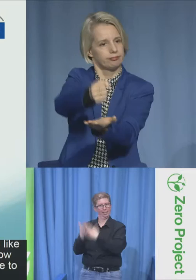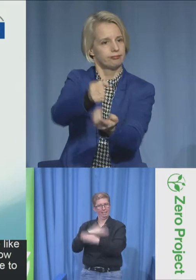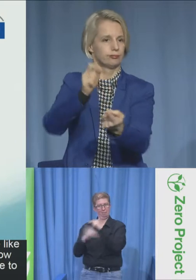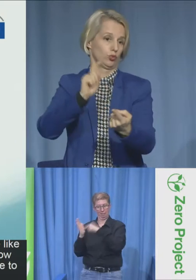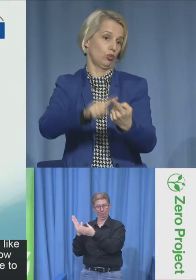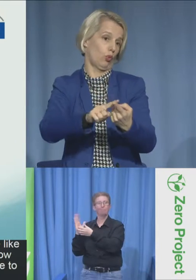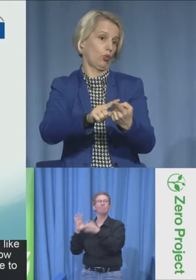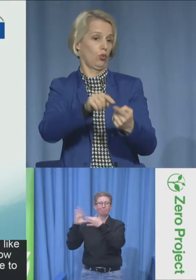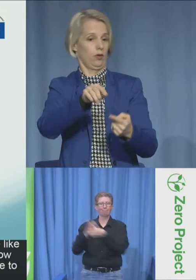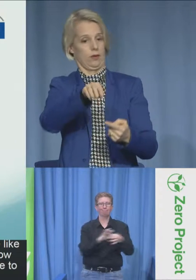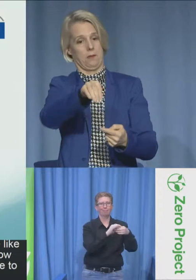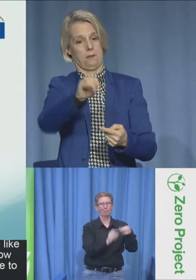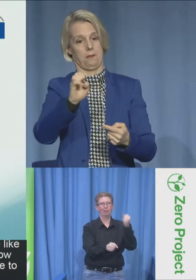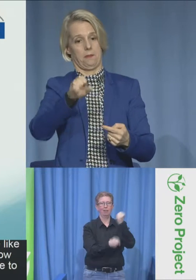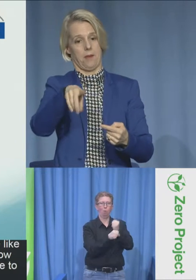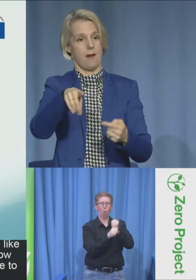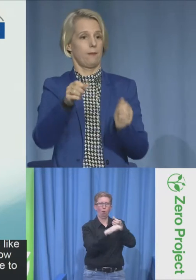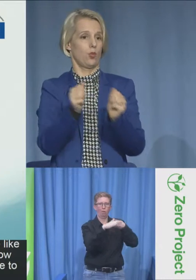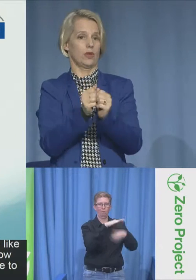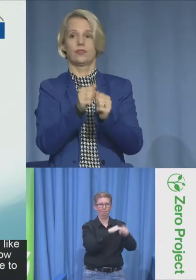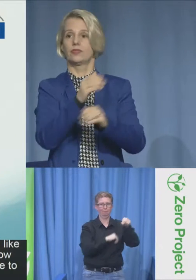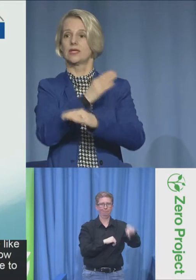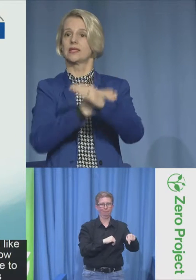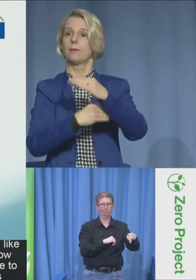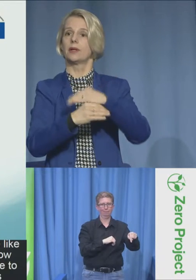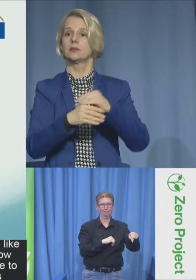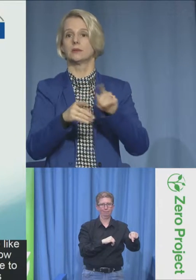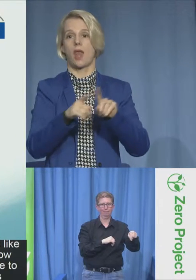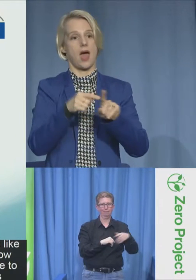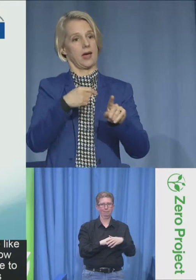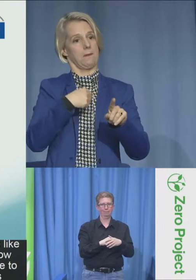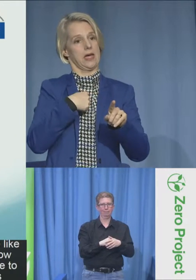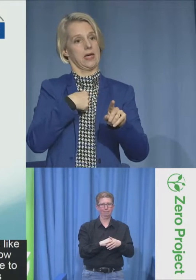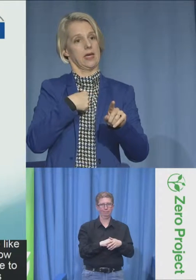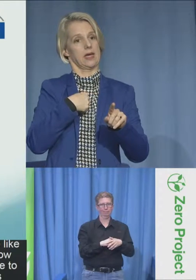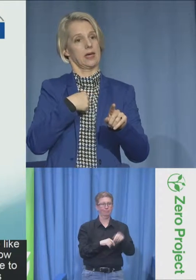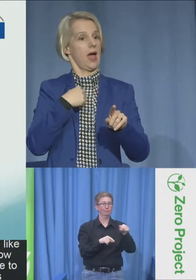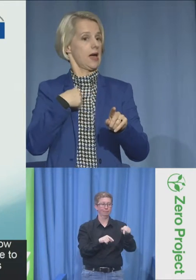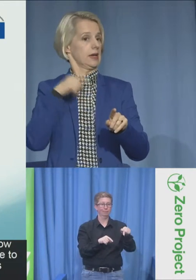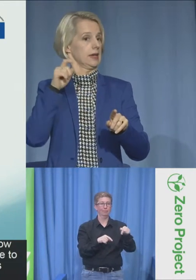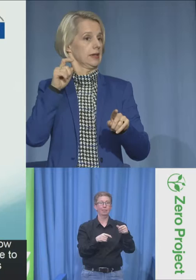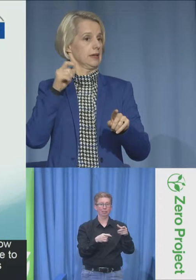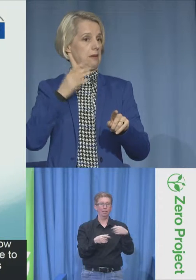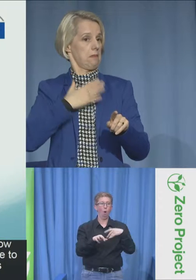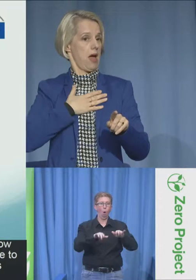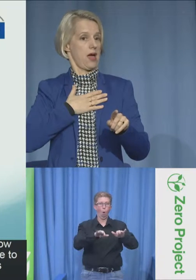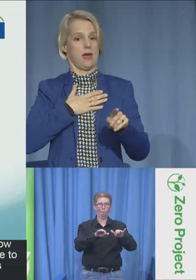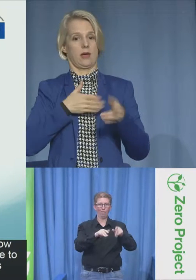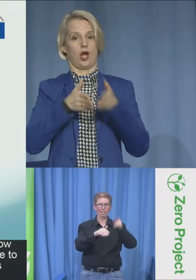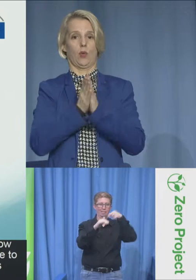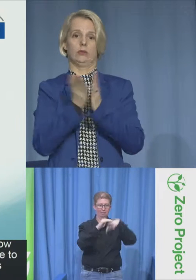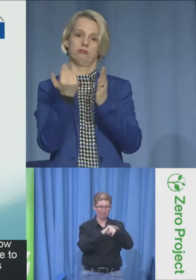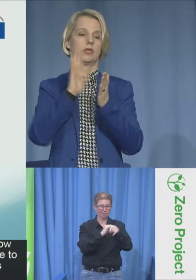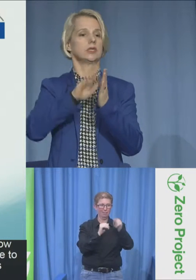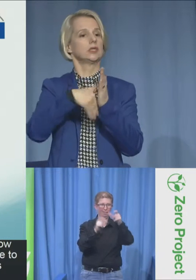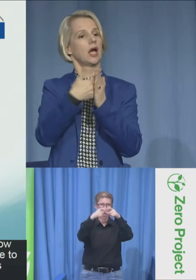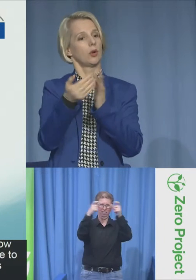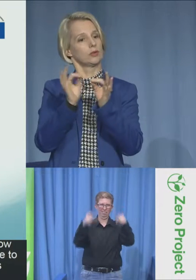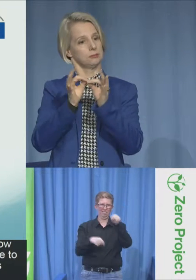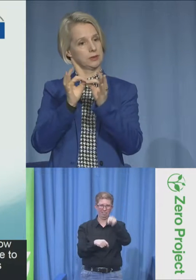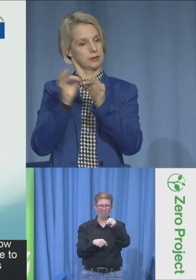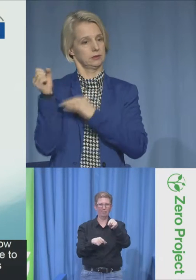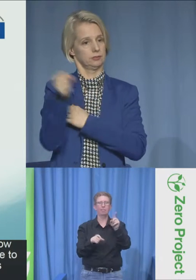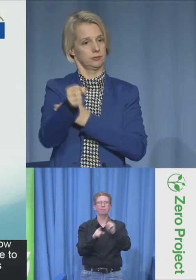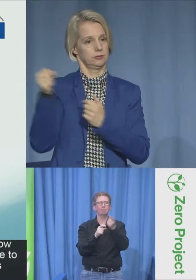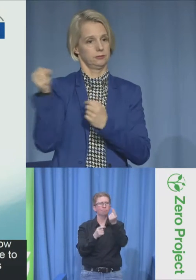peers who are responsible for a budget which goes to MEPs with disabilities